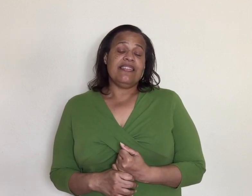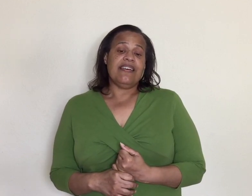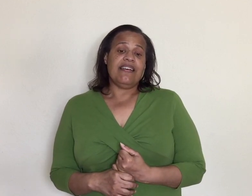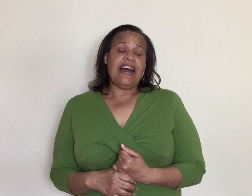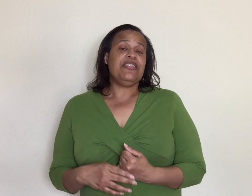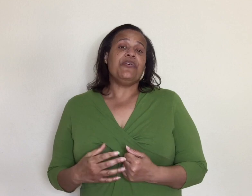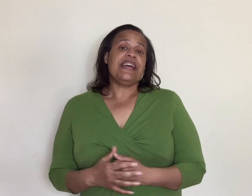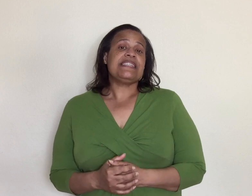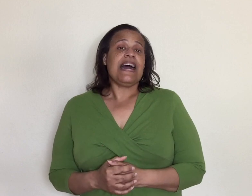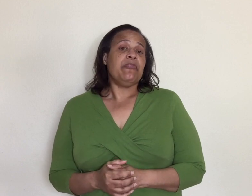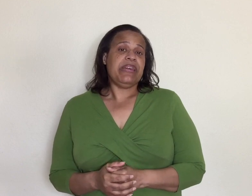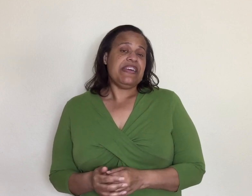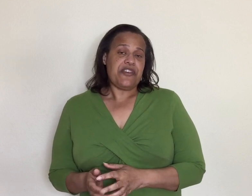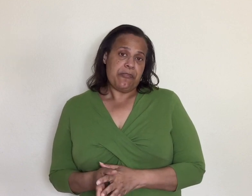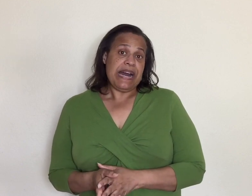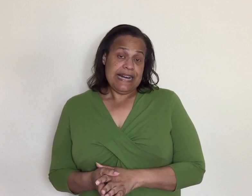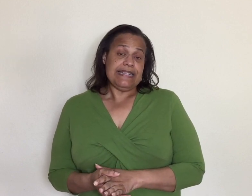i know that's got to be in their mind